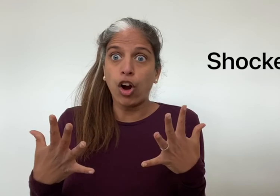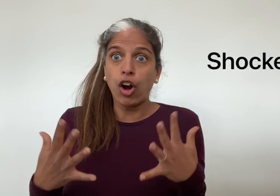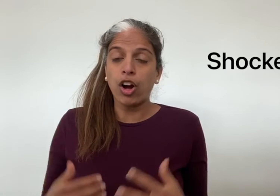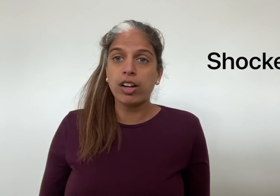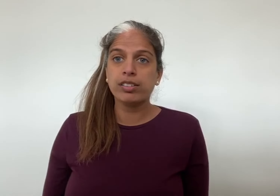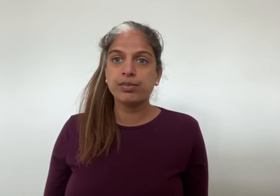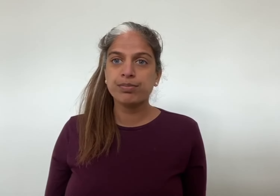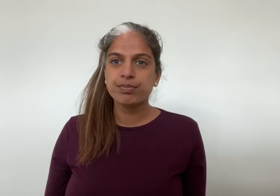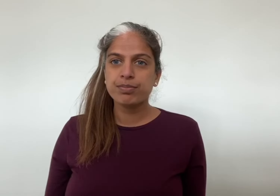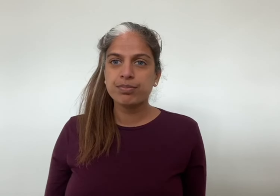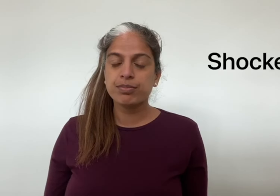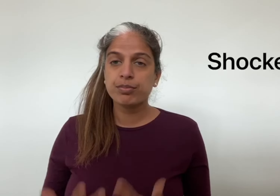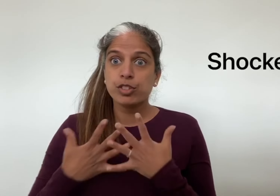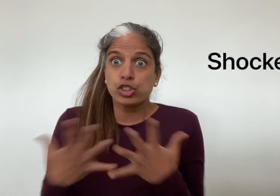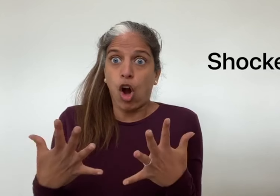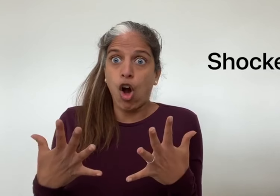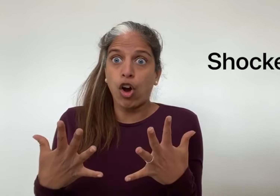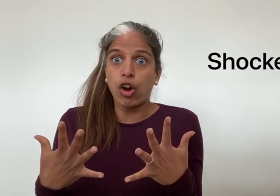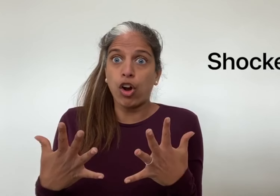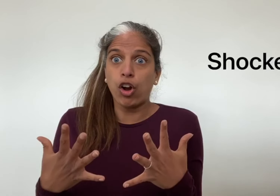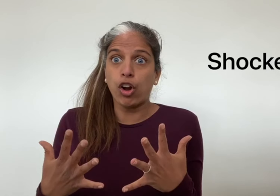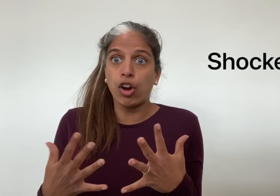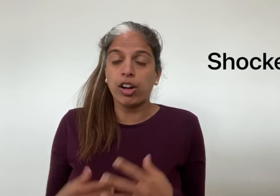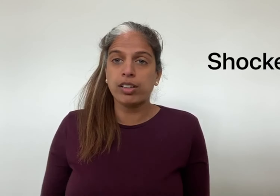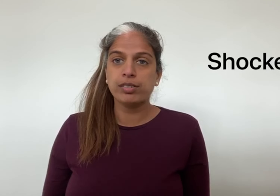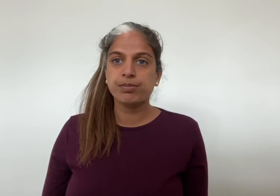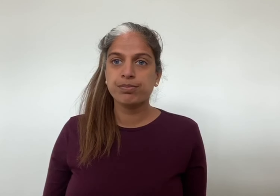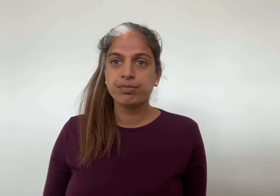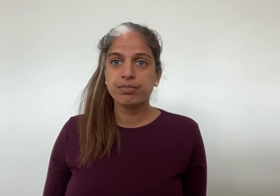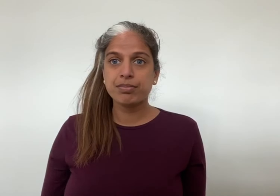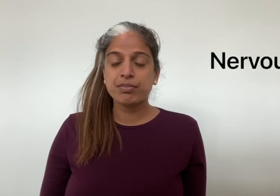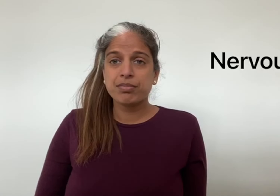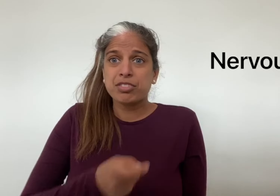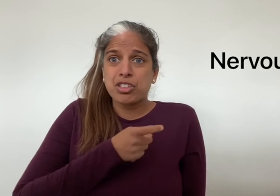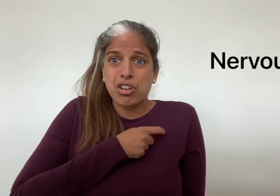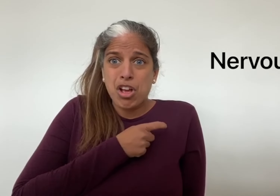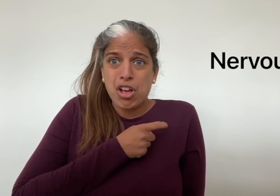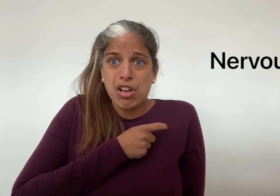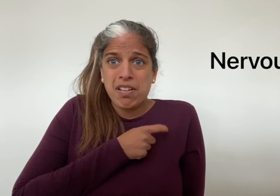shocked nervous